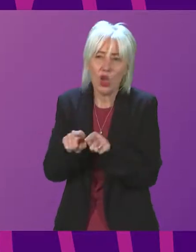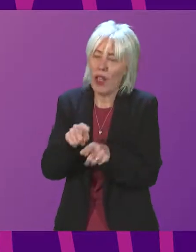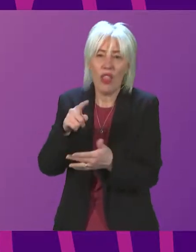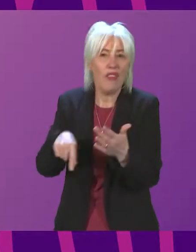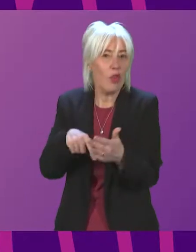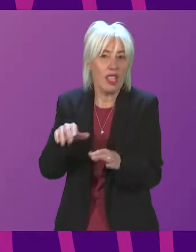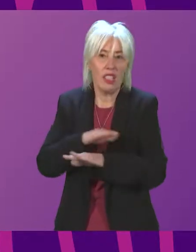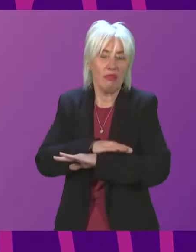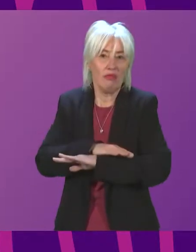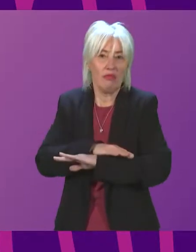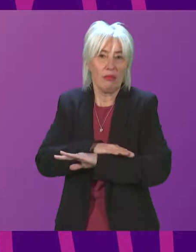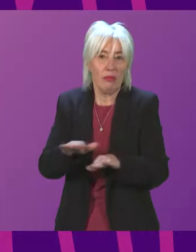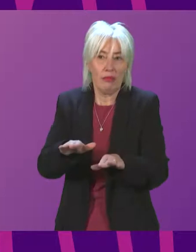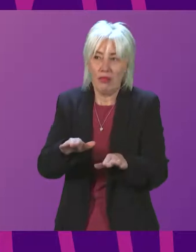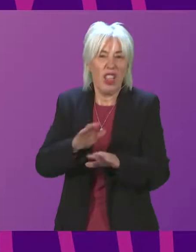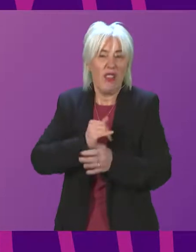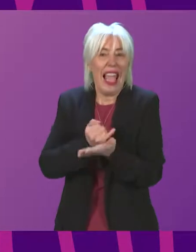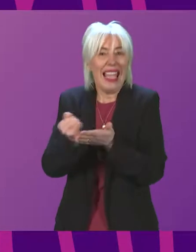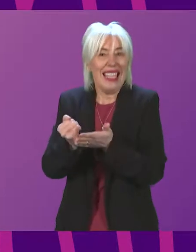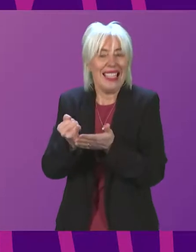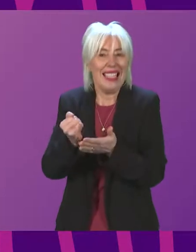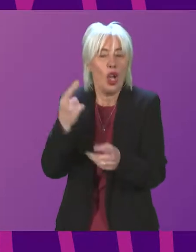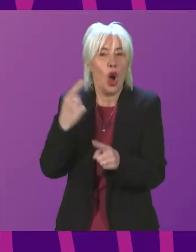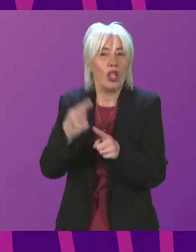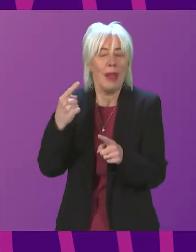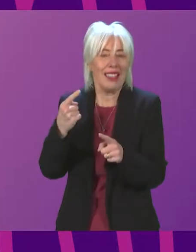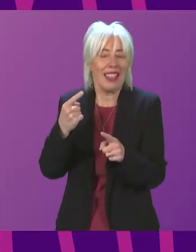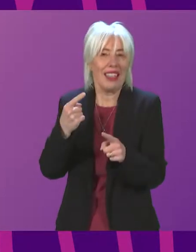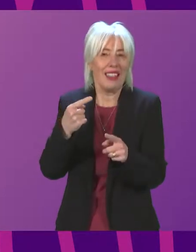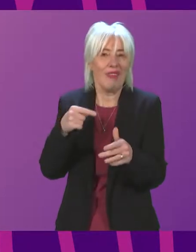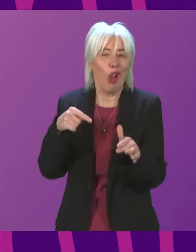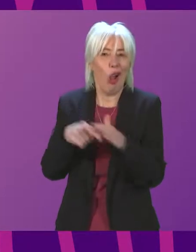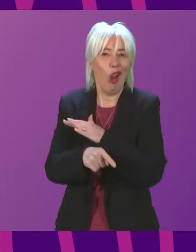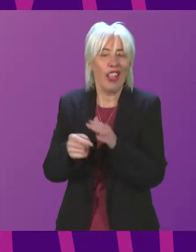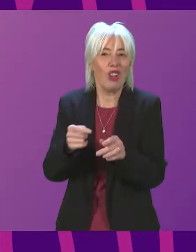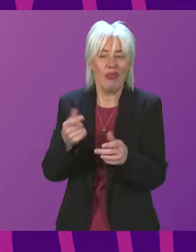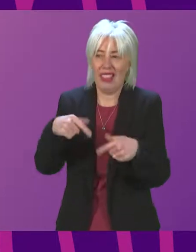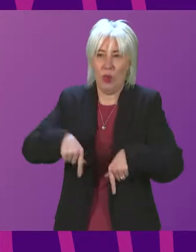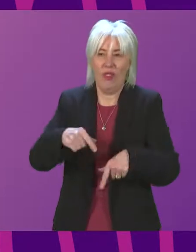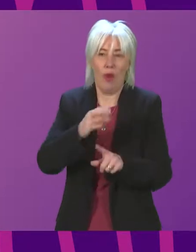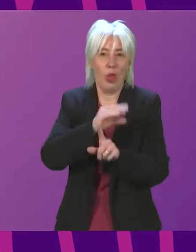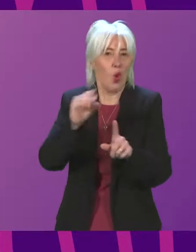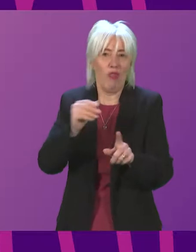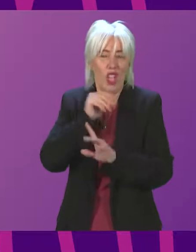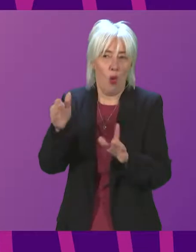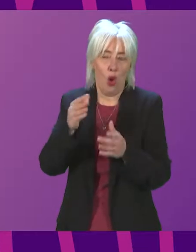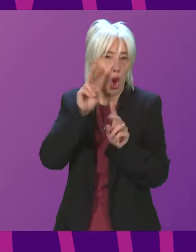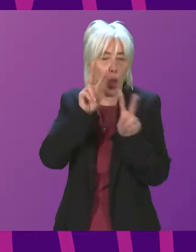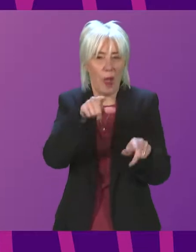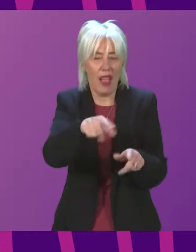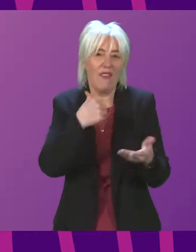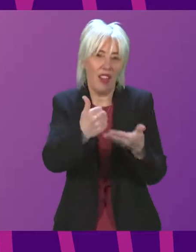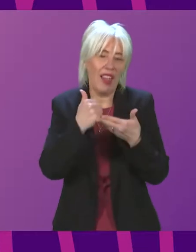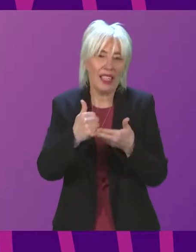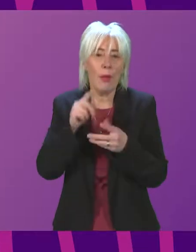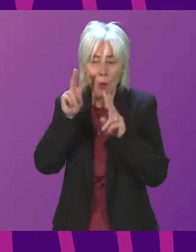automatic early release in this Parliament. So we'll take no lessons from the Tories in relation to that. And it is, of course, the case that we will look seriously at